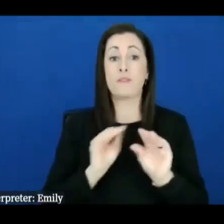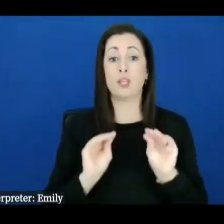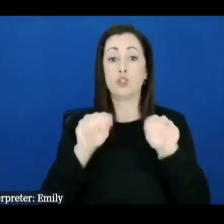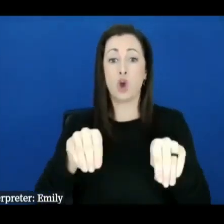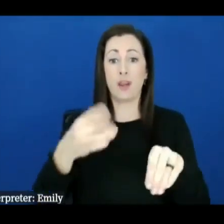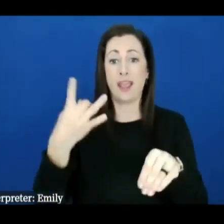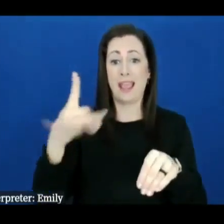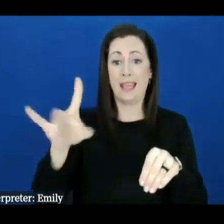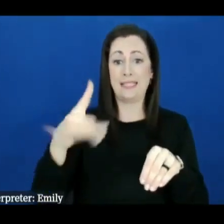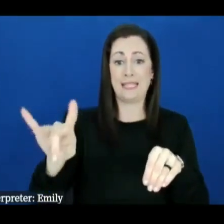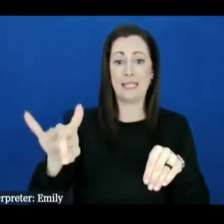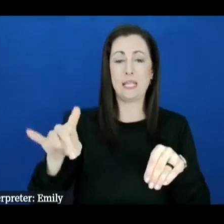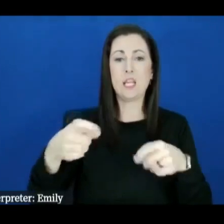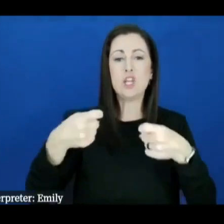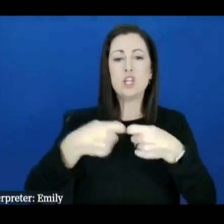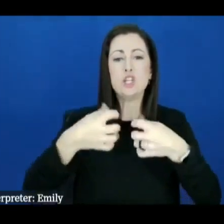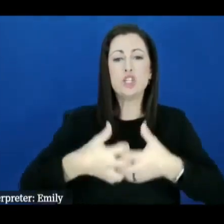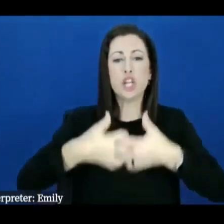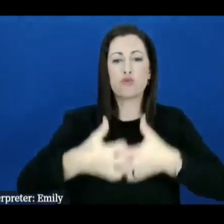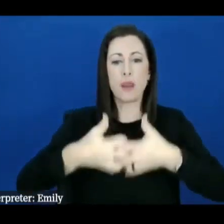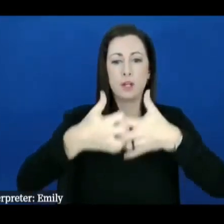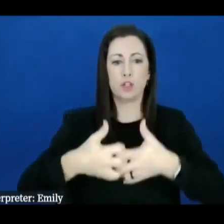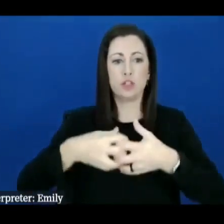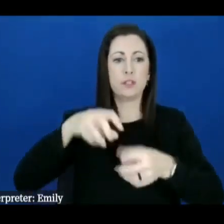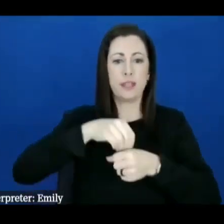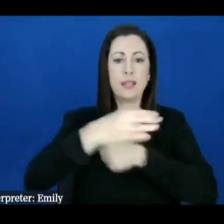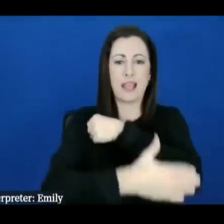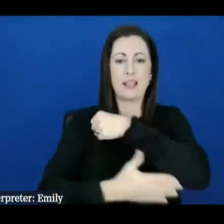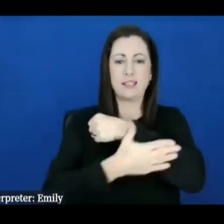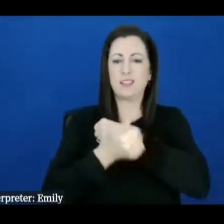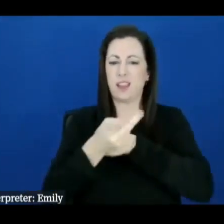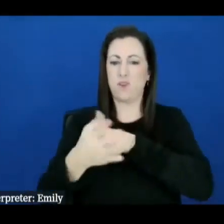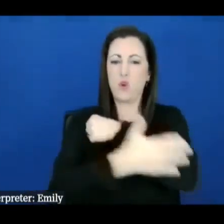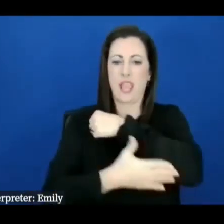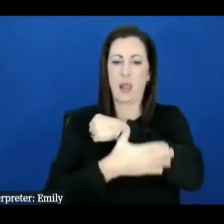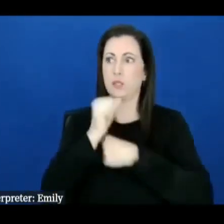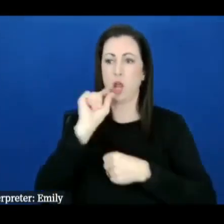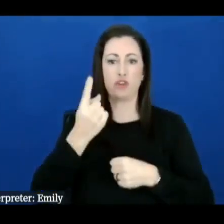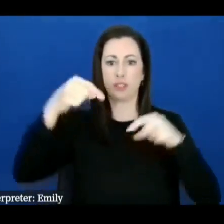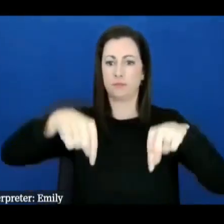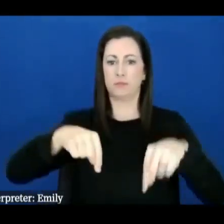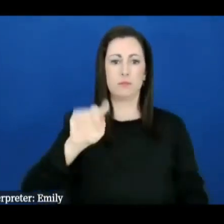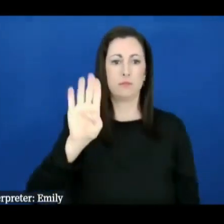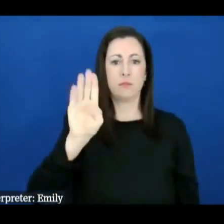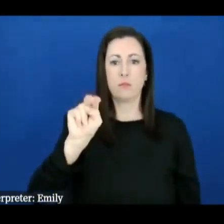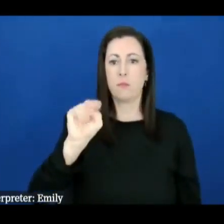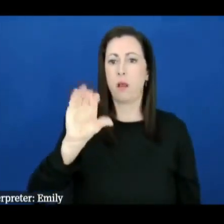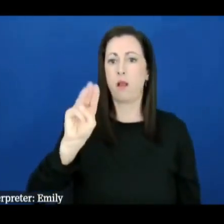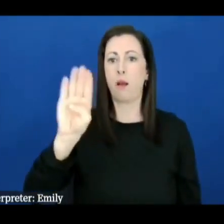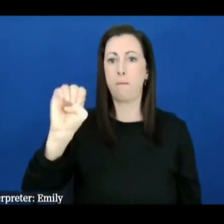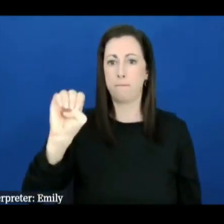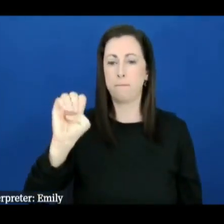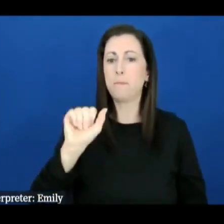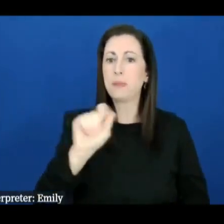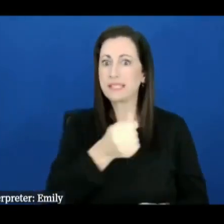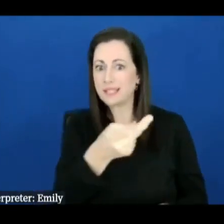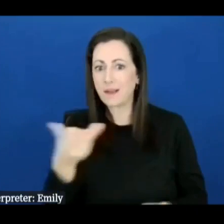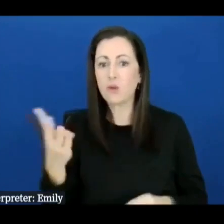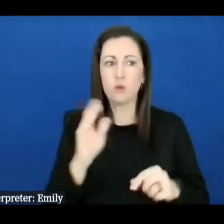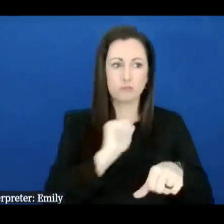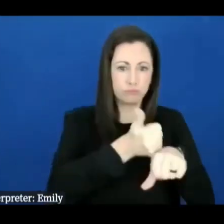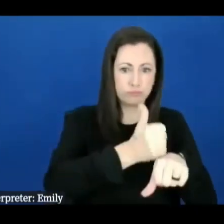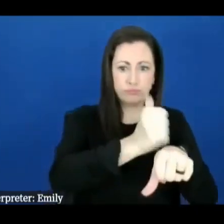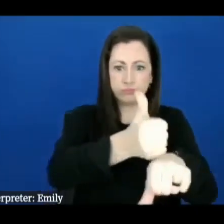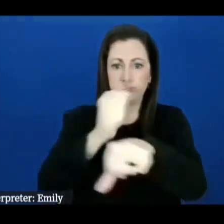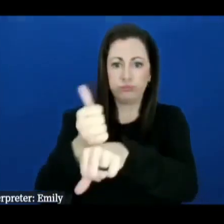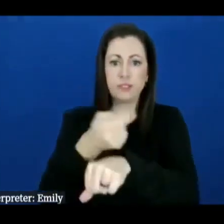across the affected counties not just here in Buncombe County but all the affected counties in in western North Carolina and today in